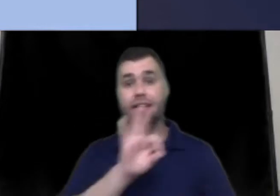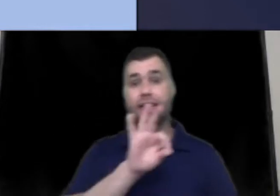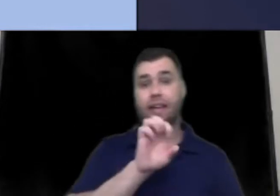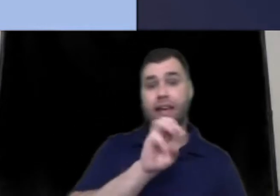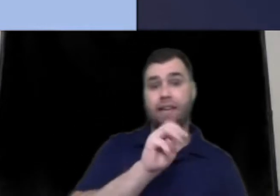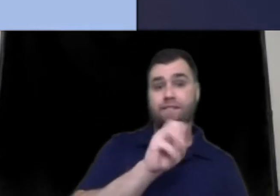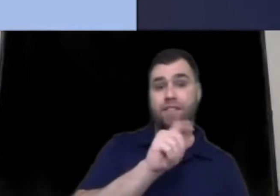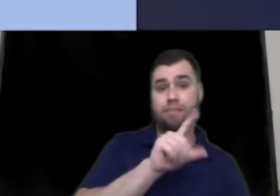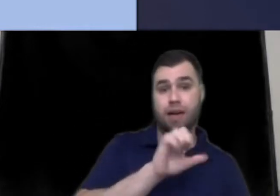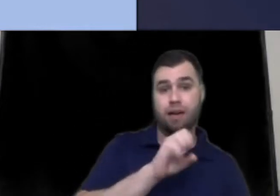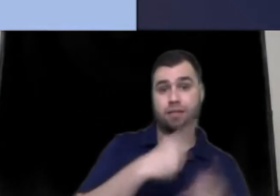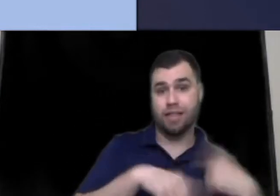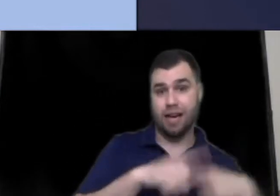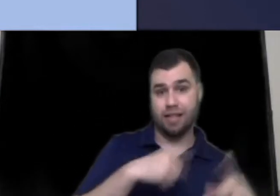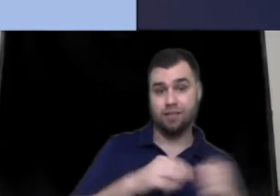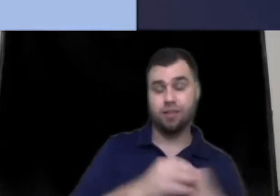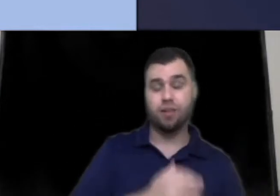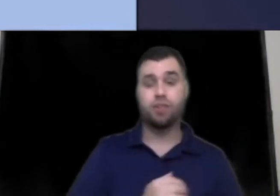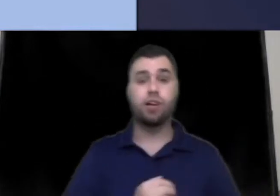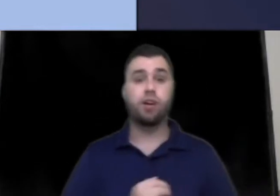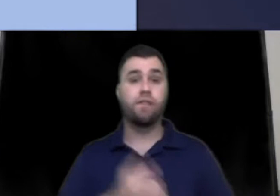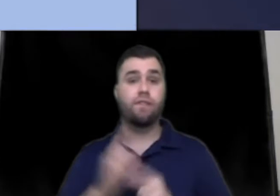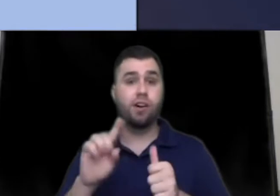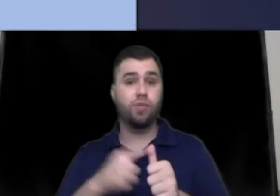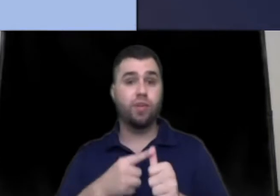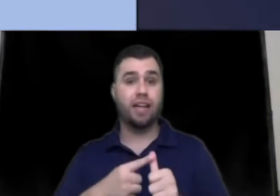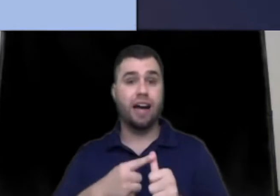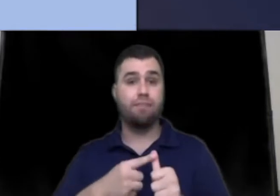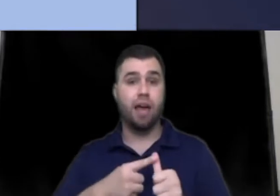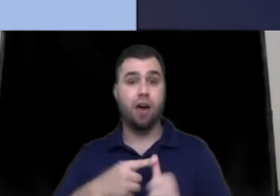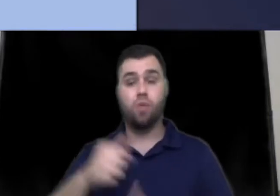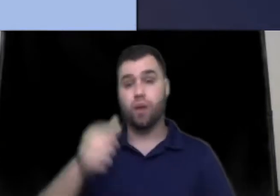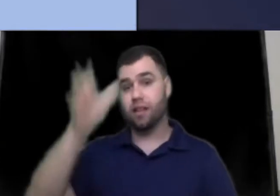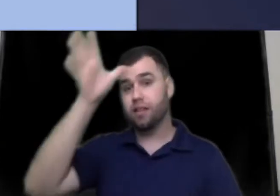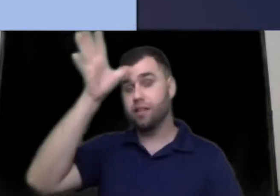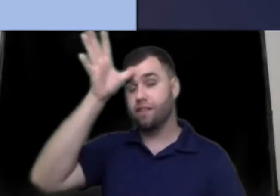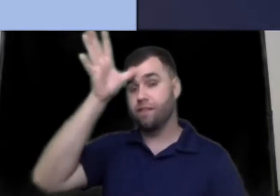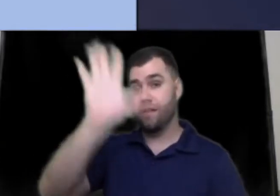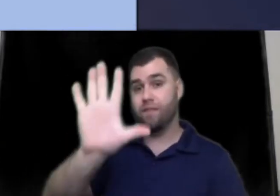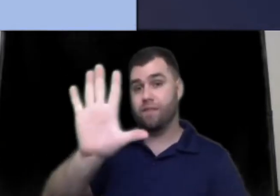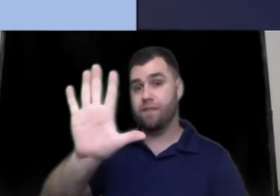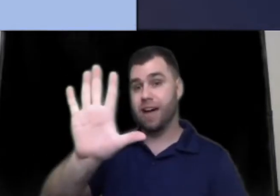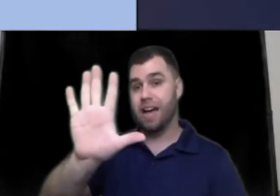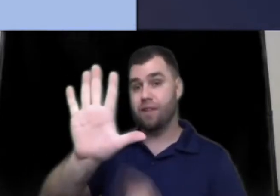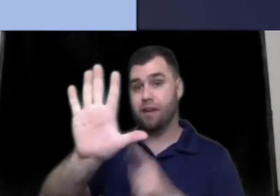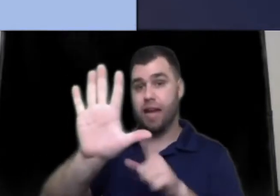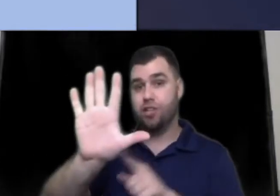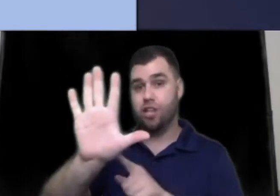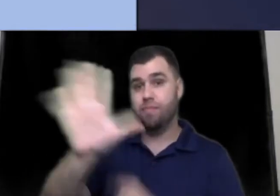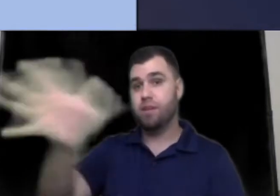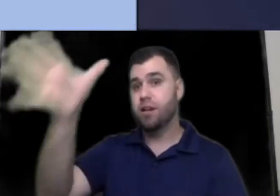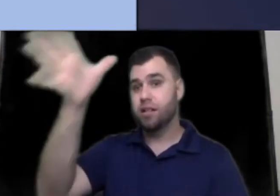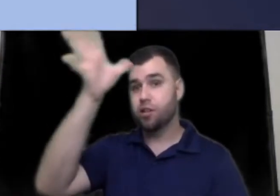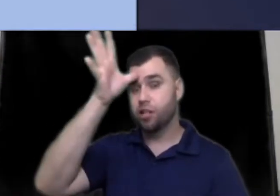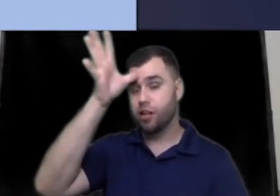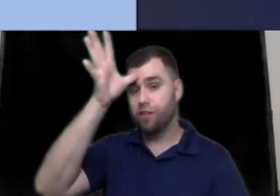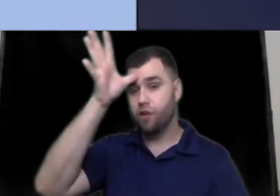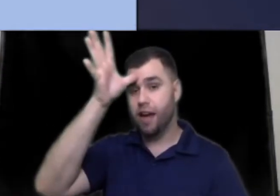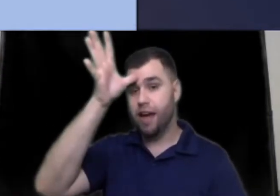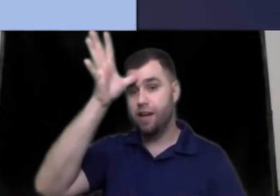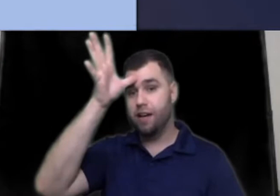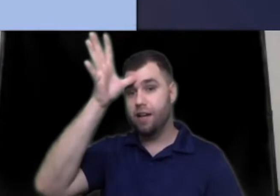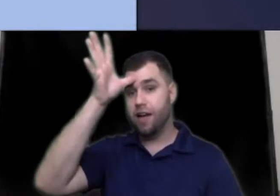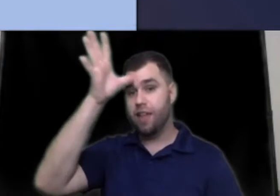and female signs so first we find male with the five handshakes first on your